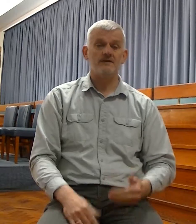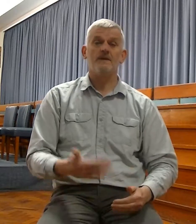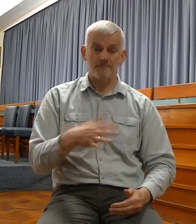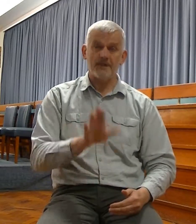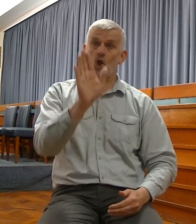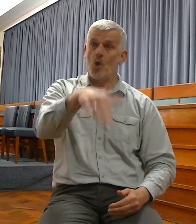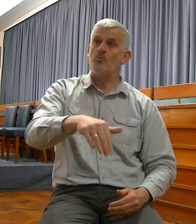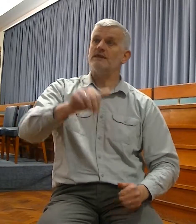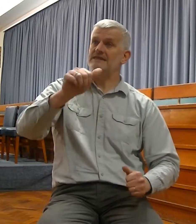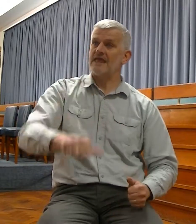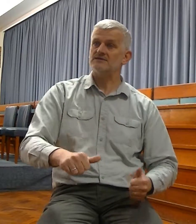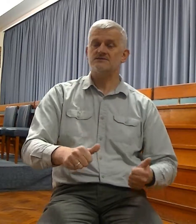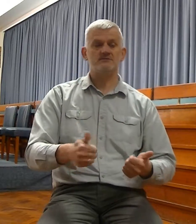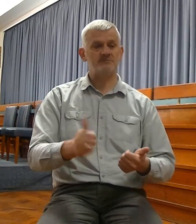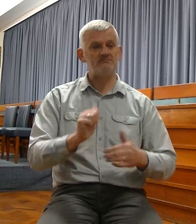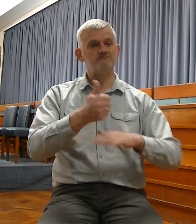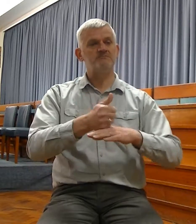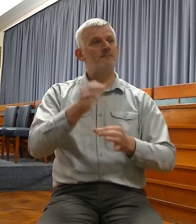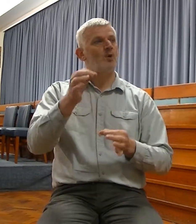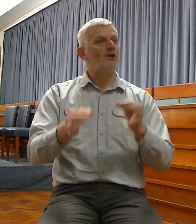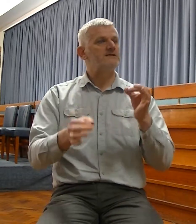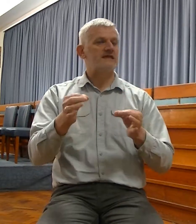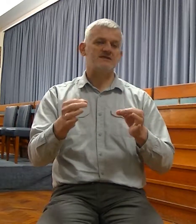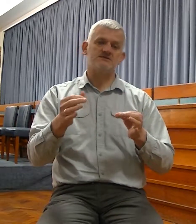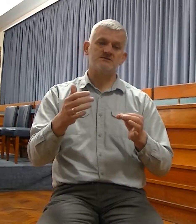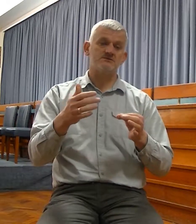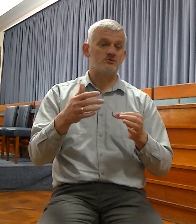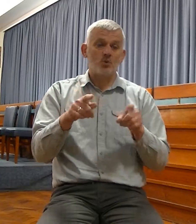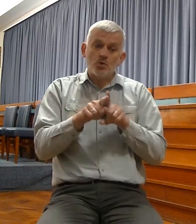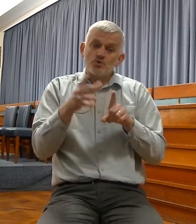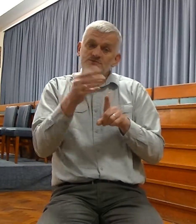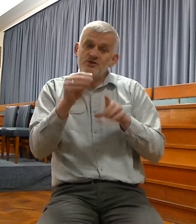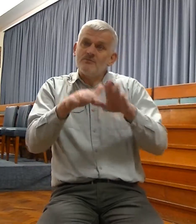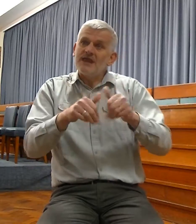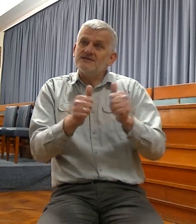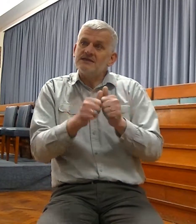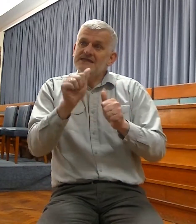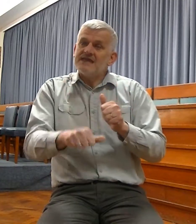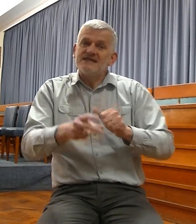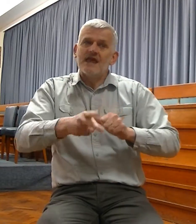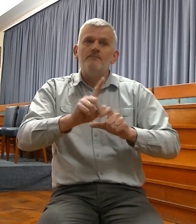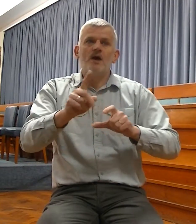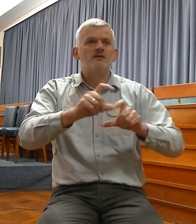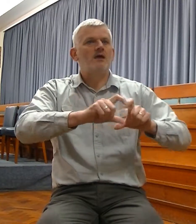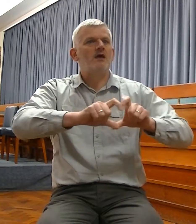in a political way, and they knew all so much spiritual blessing, it didn't last. They too, in turn, became